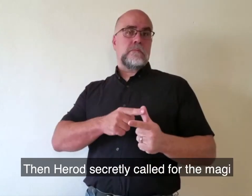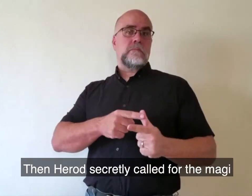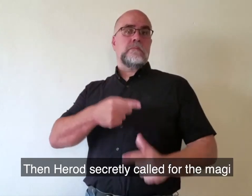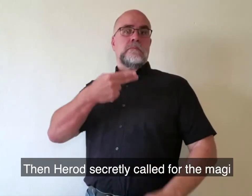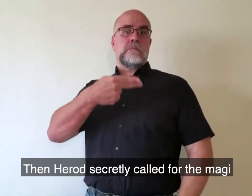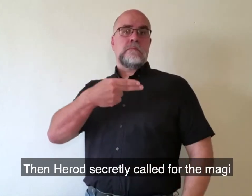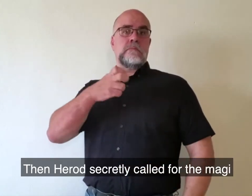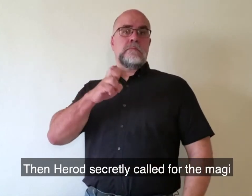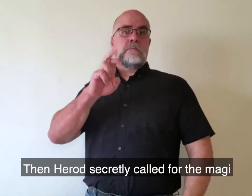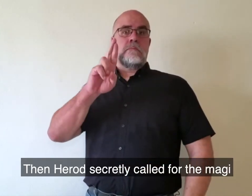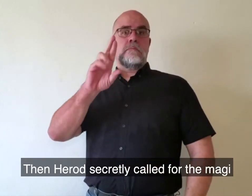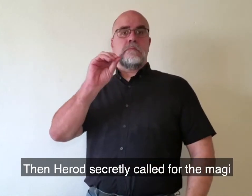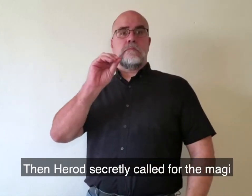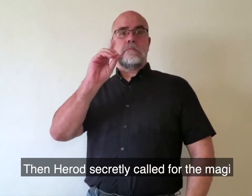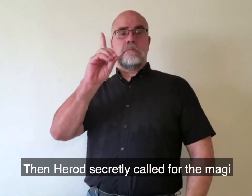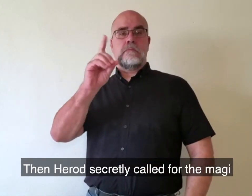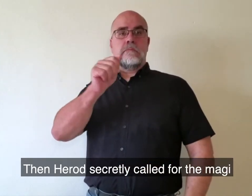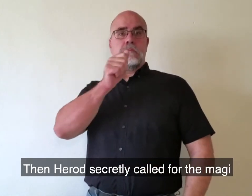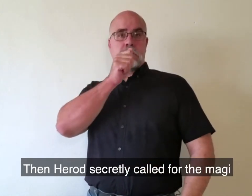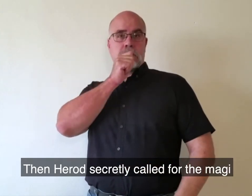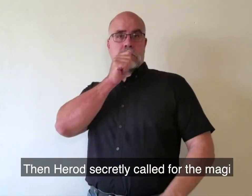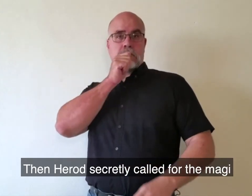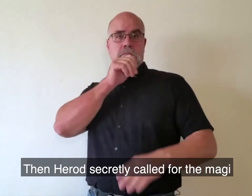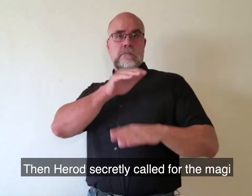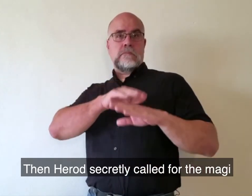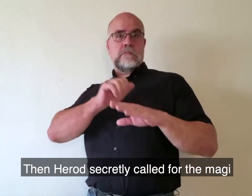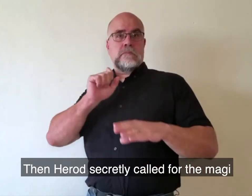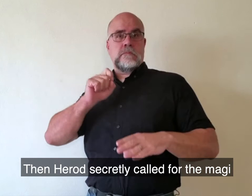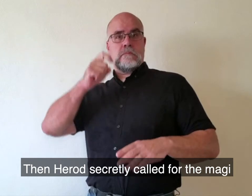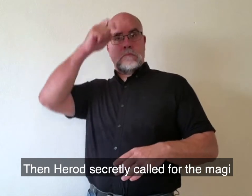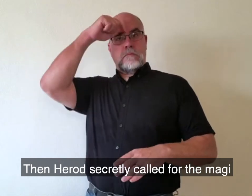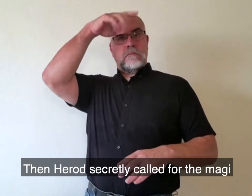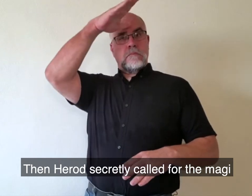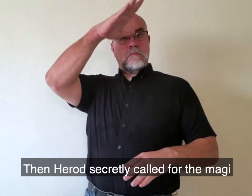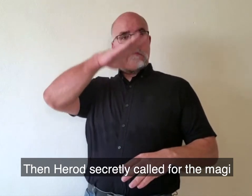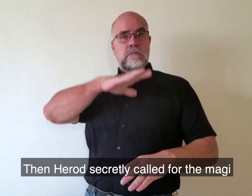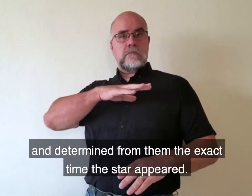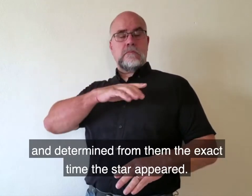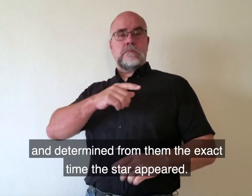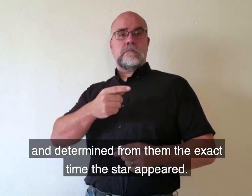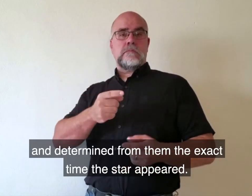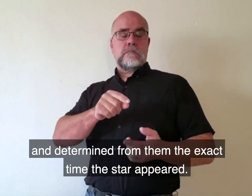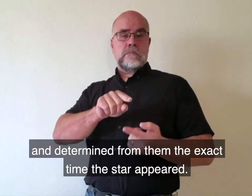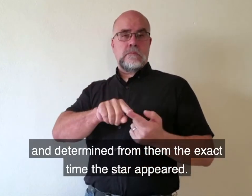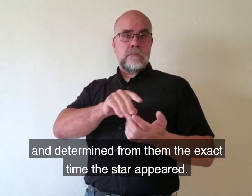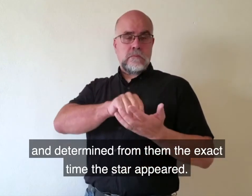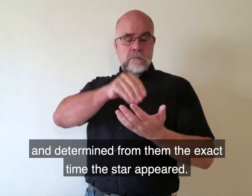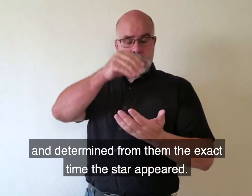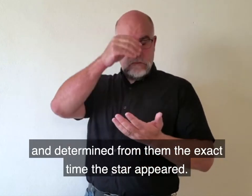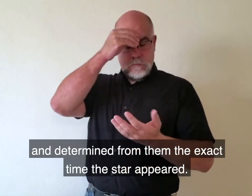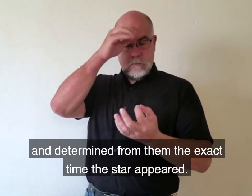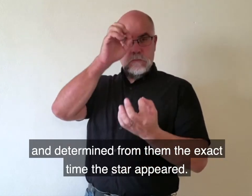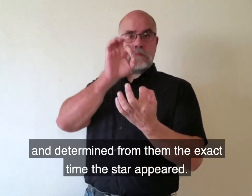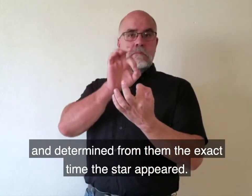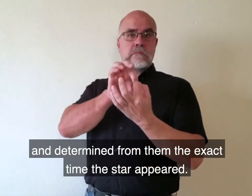Then Herod secretly called for the Magi, and determined from them the exact